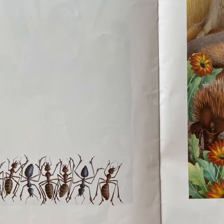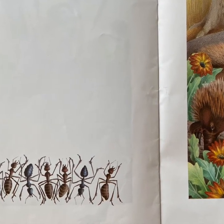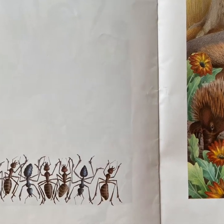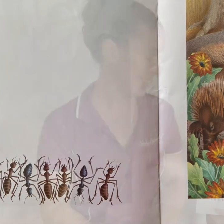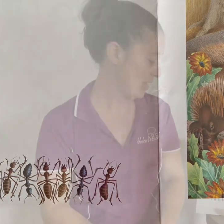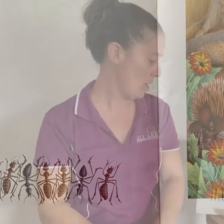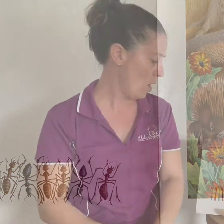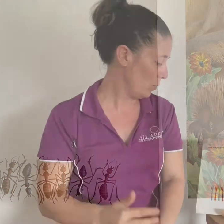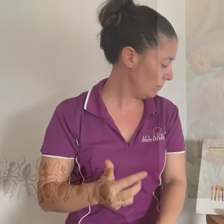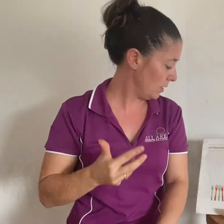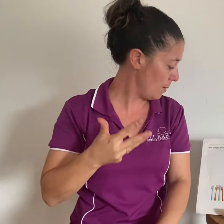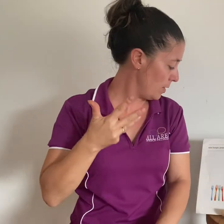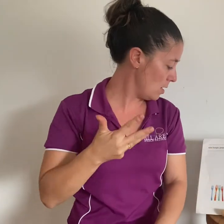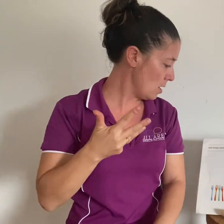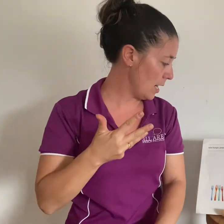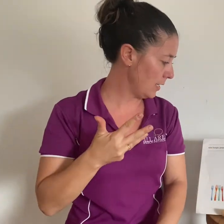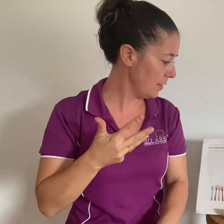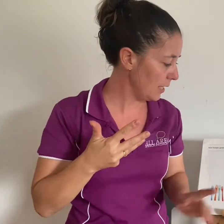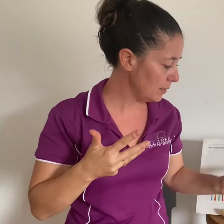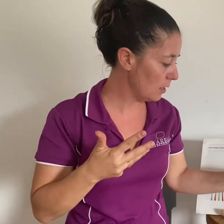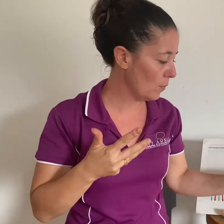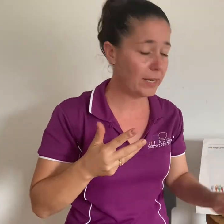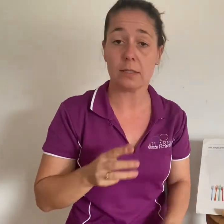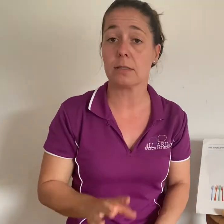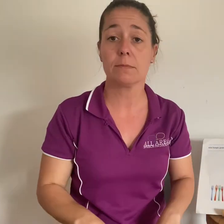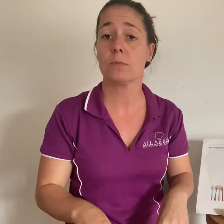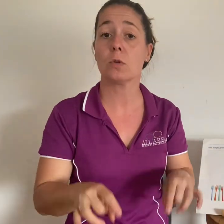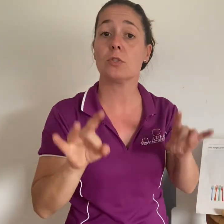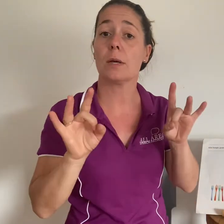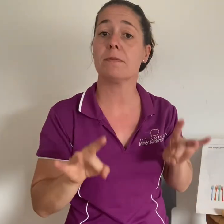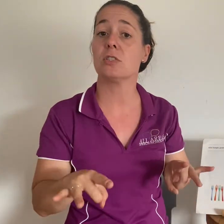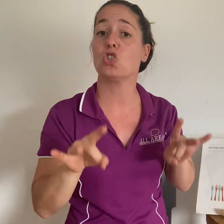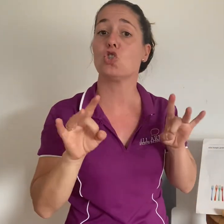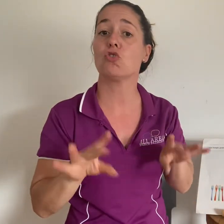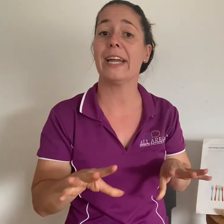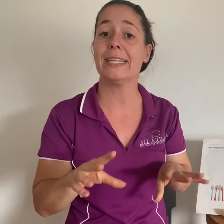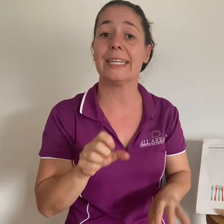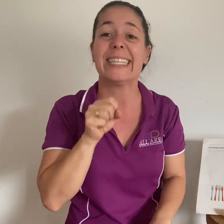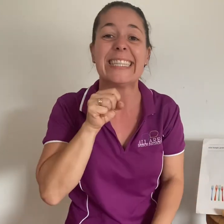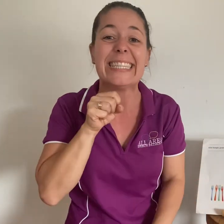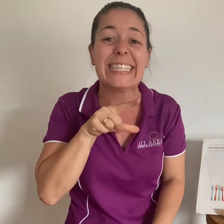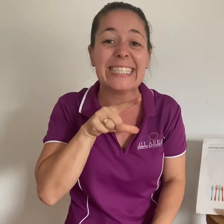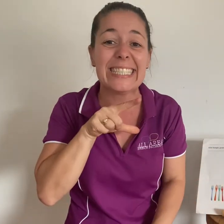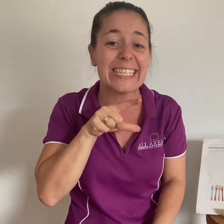we're up to number nine and these are goennas or a type of australian lizard